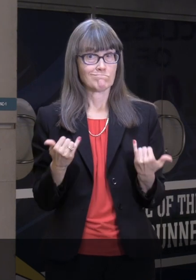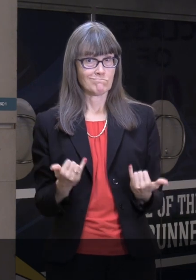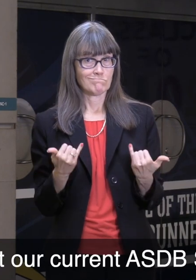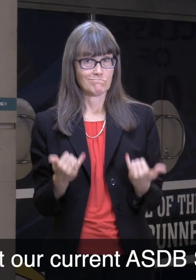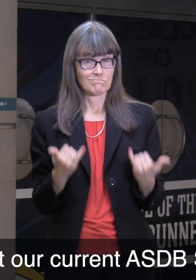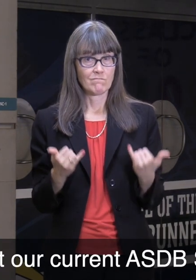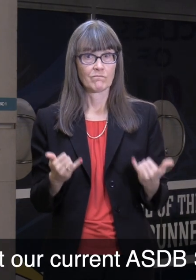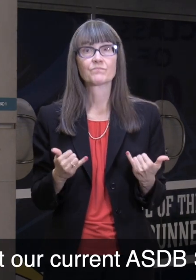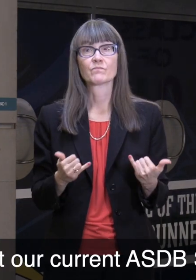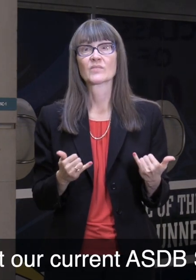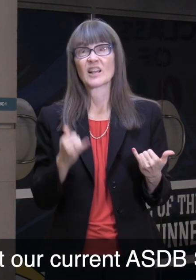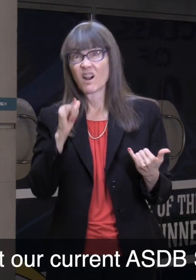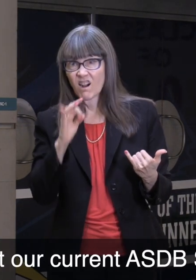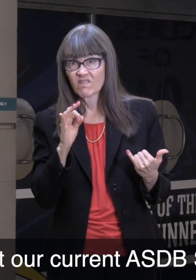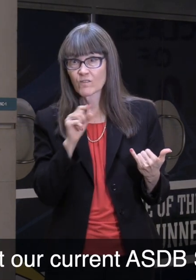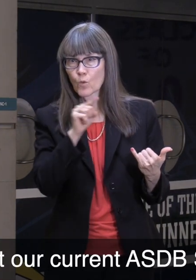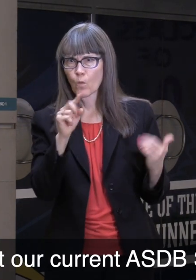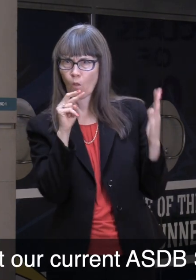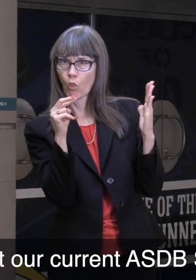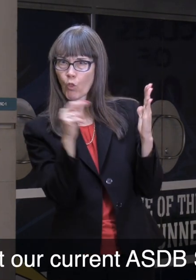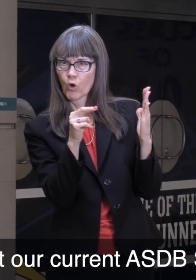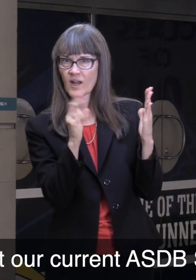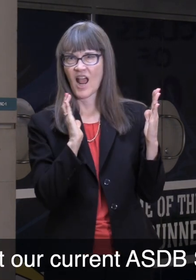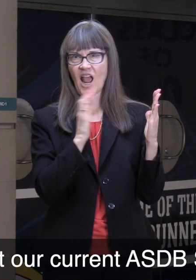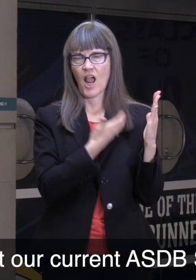If you look at our current ASDB state laws,